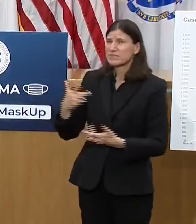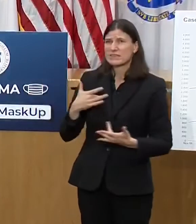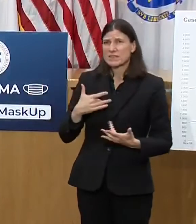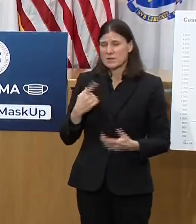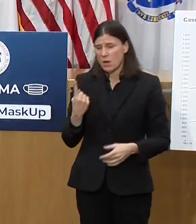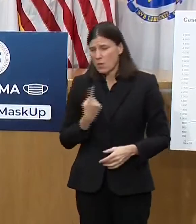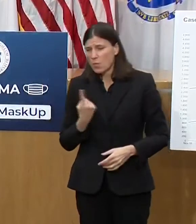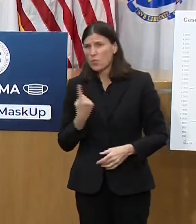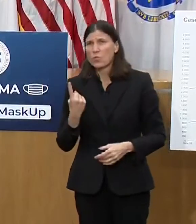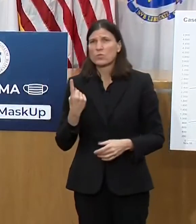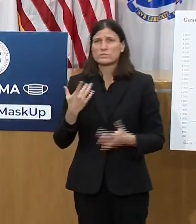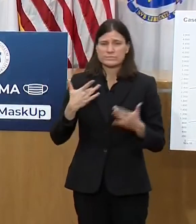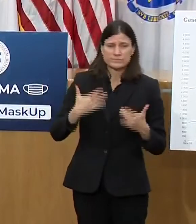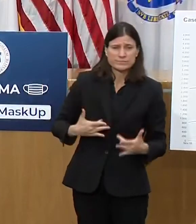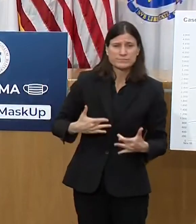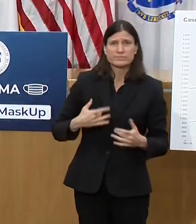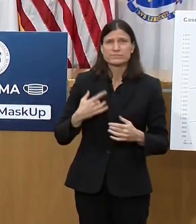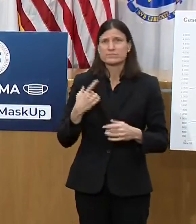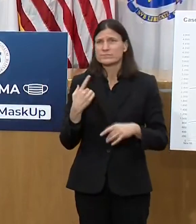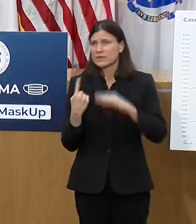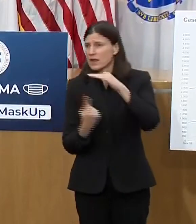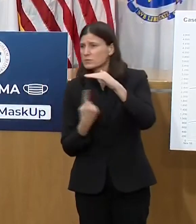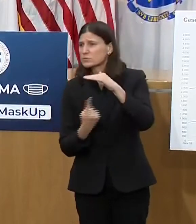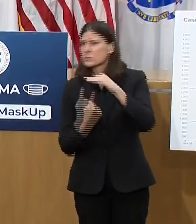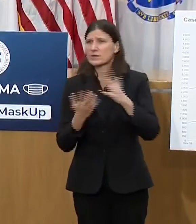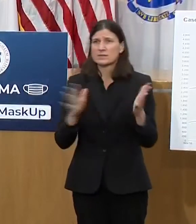It has been a very tough year.